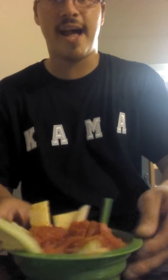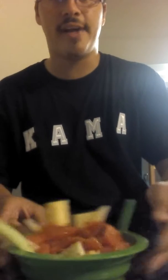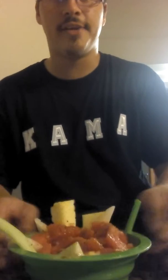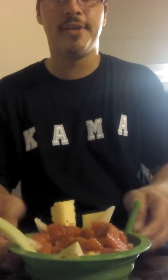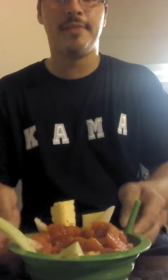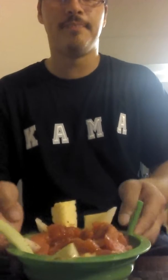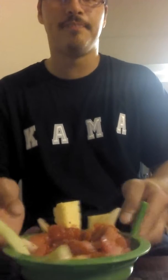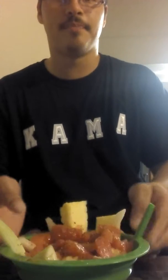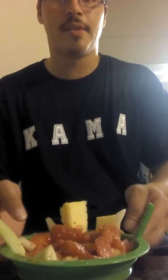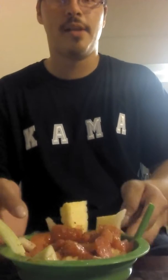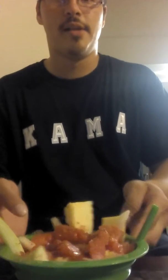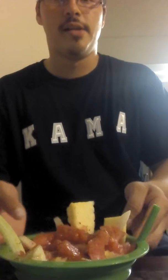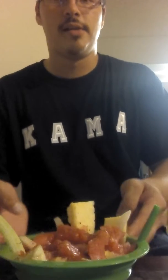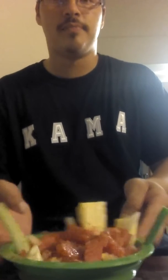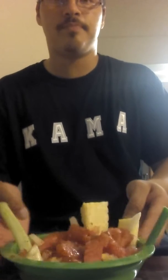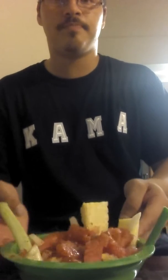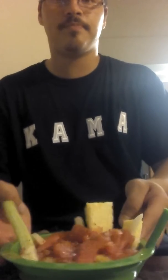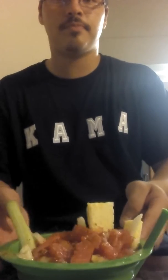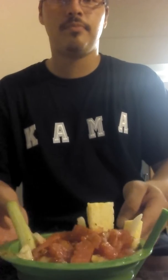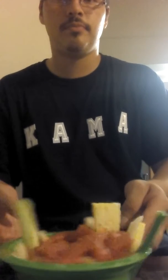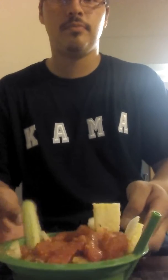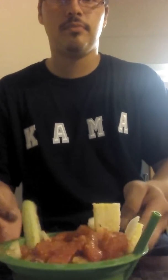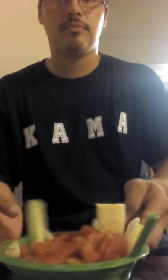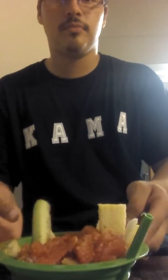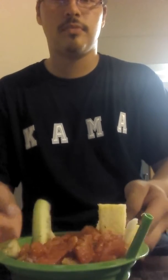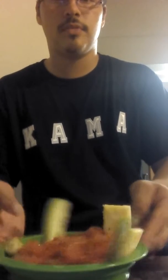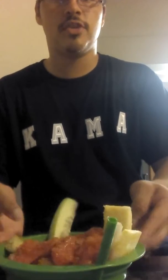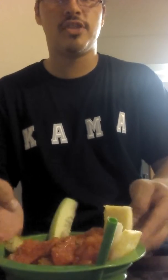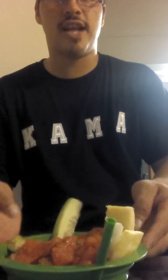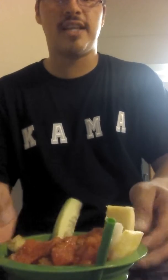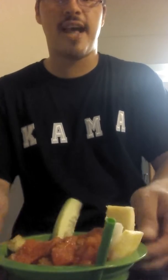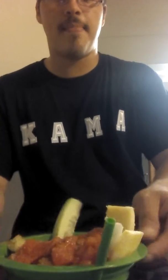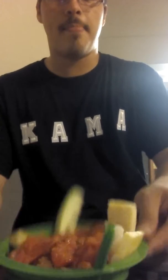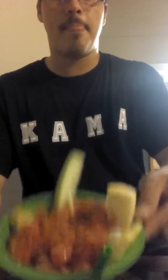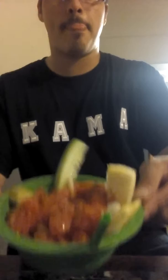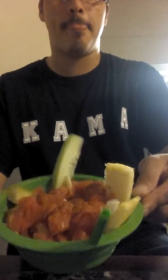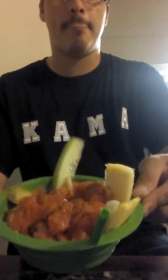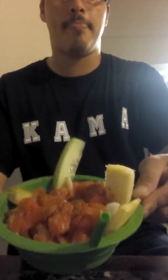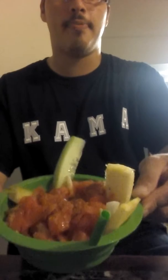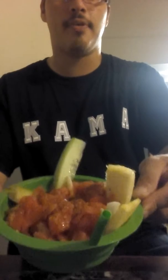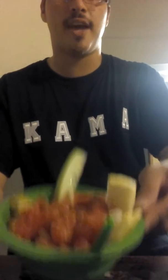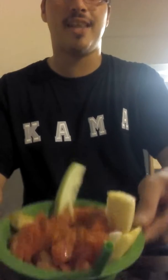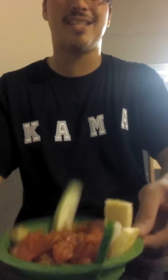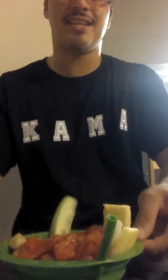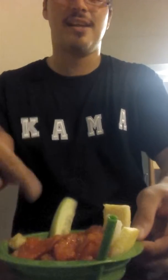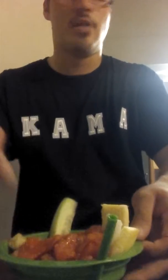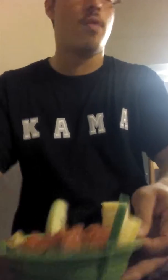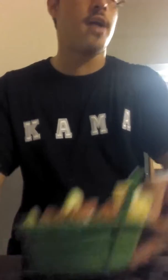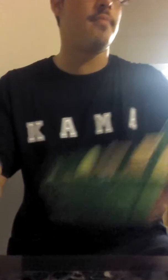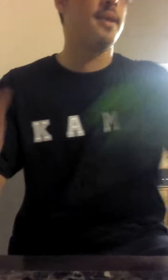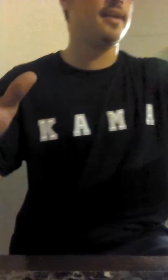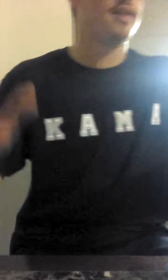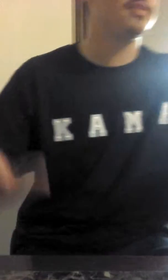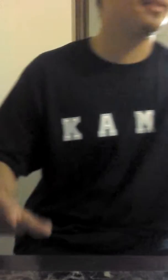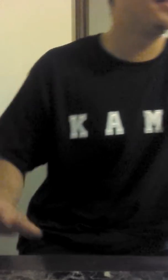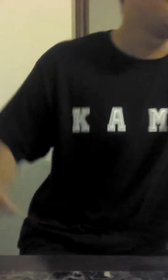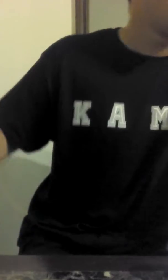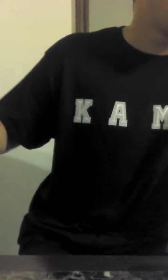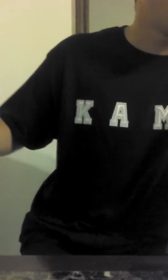you know? I was thinking about that. Just like that. Okay, that's a watermelon, I'll see you. And,